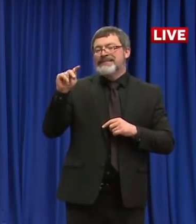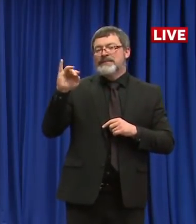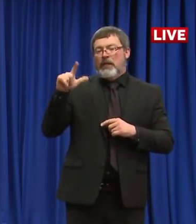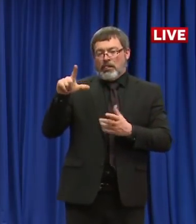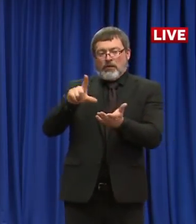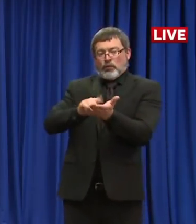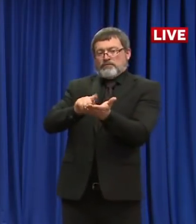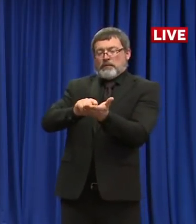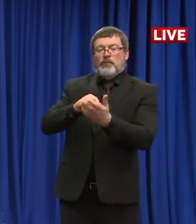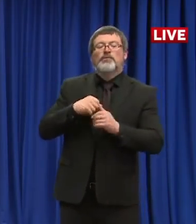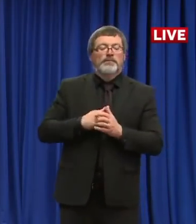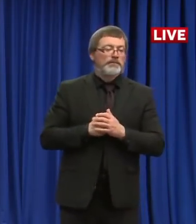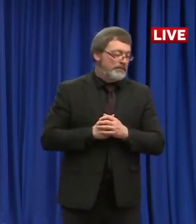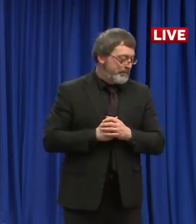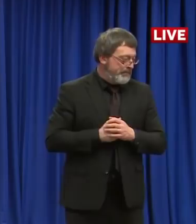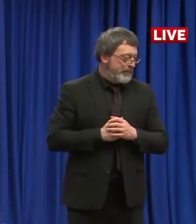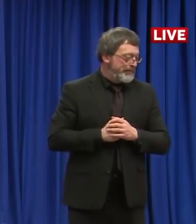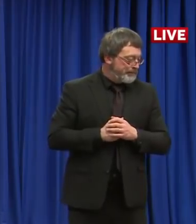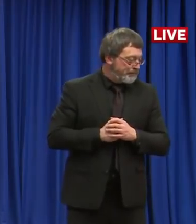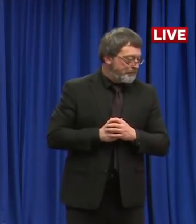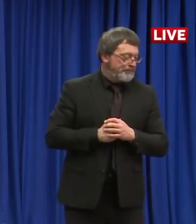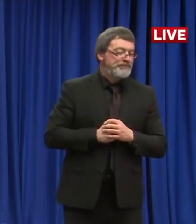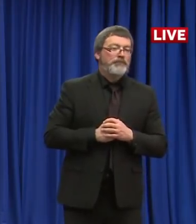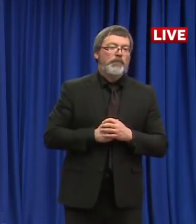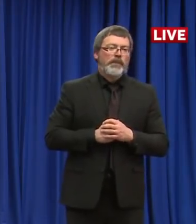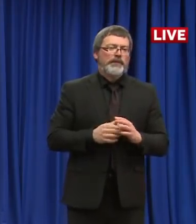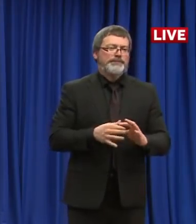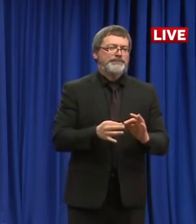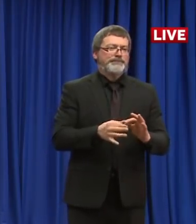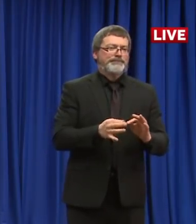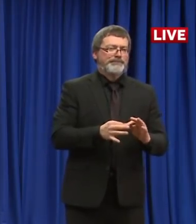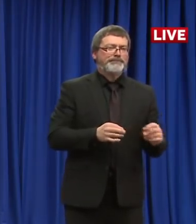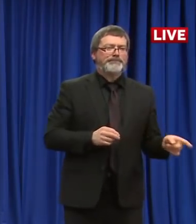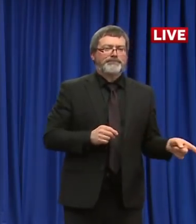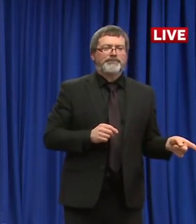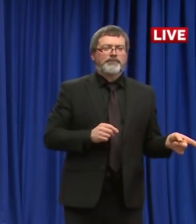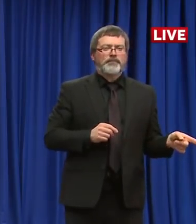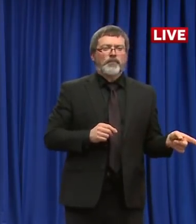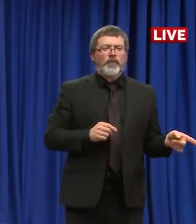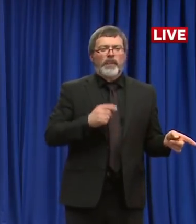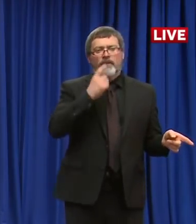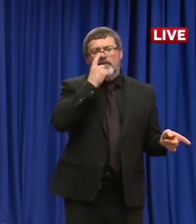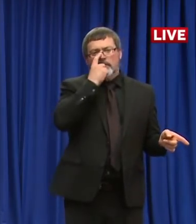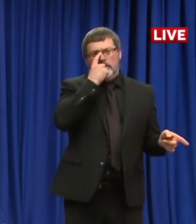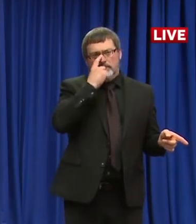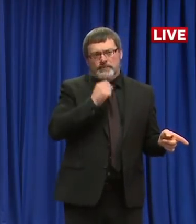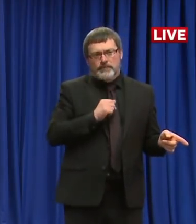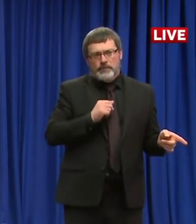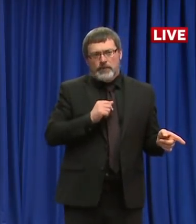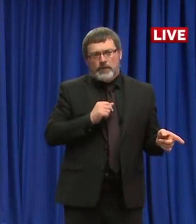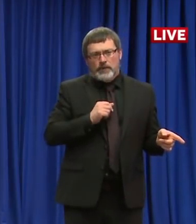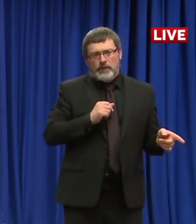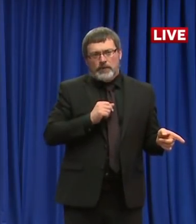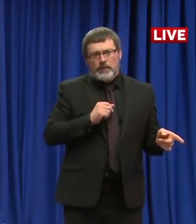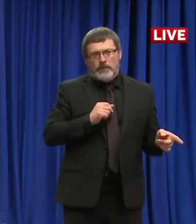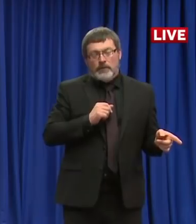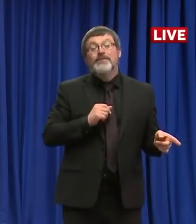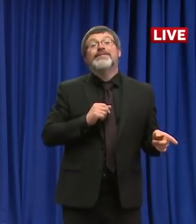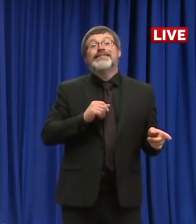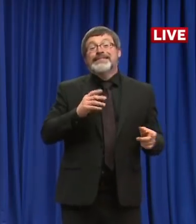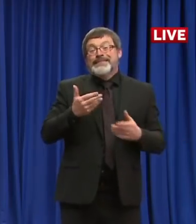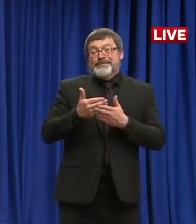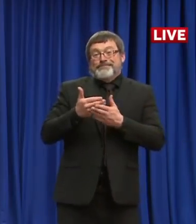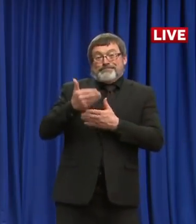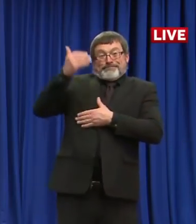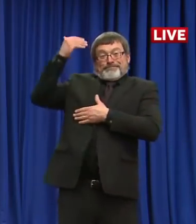Hi. So I was wondering, after the order went into effect the limited operations at lodging facilities, there have been some reports